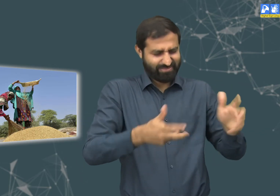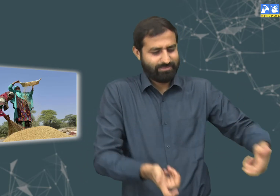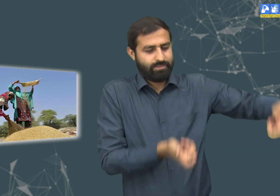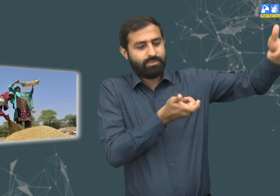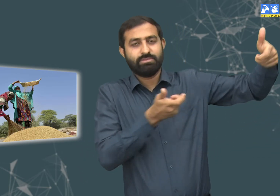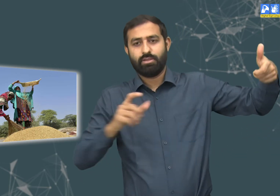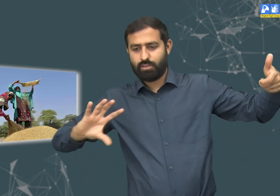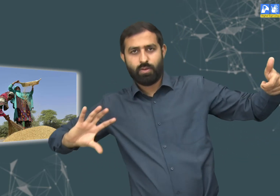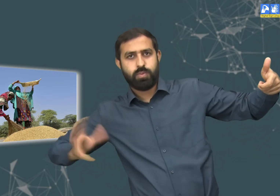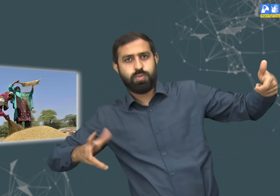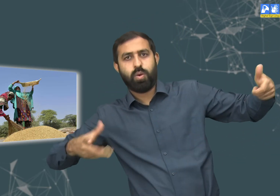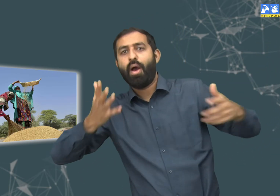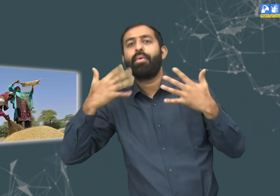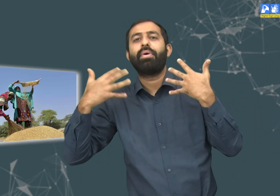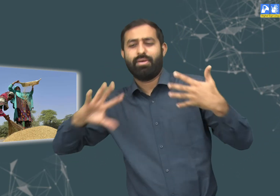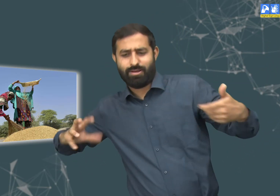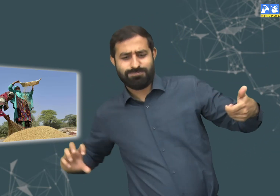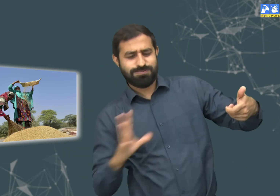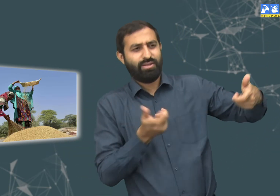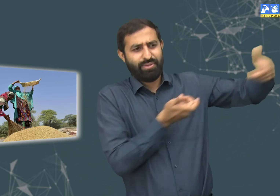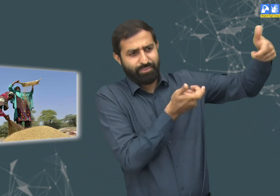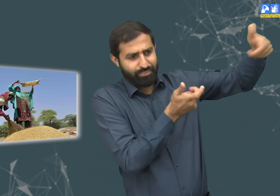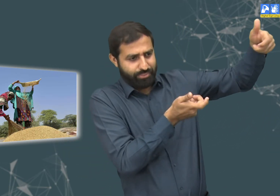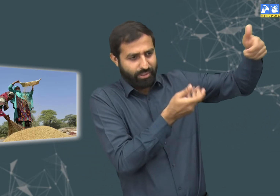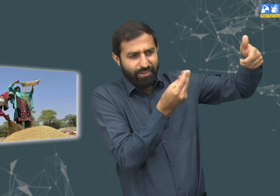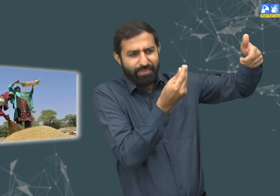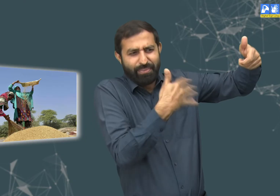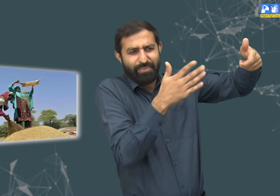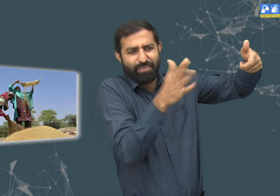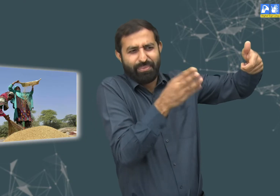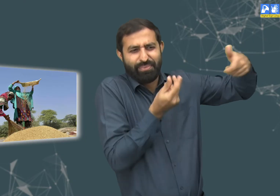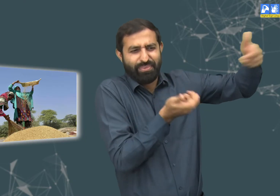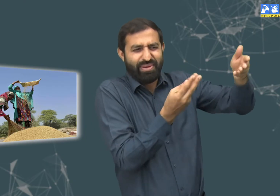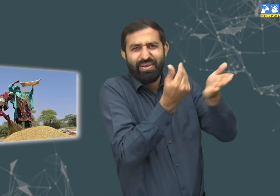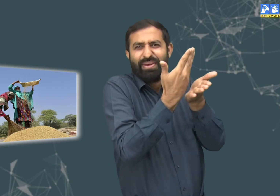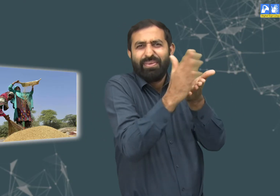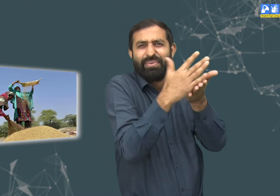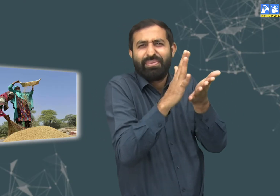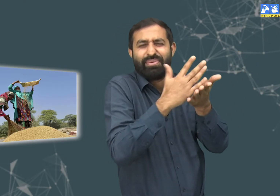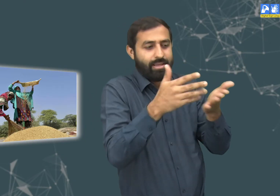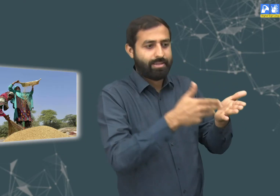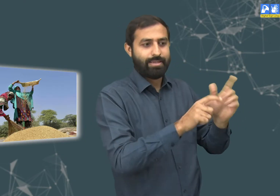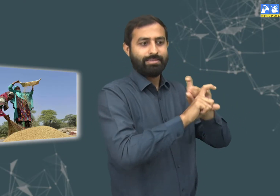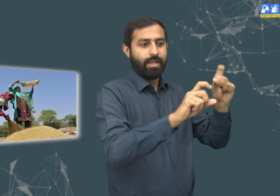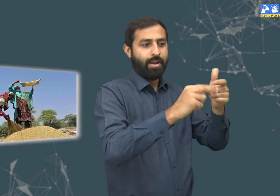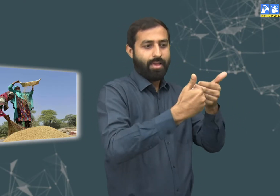wheat etc. from the chaff by using an air current on grain in order to blow away chaff.